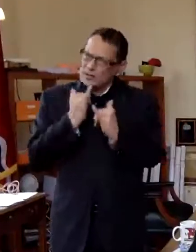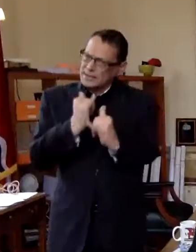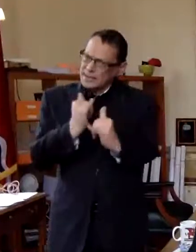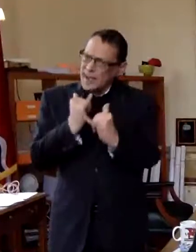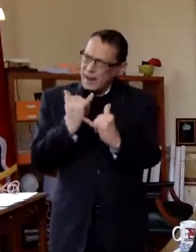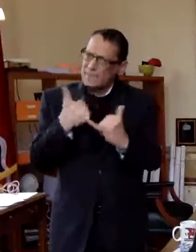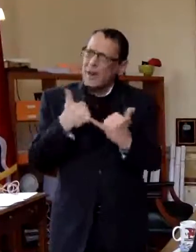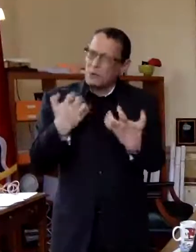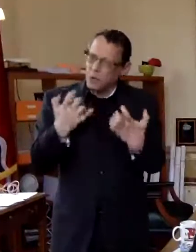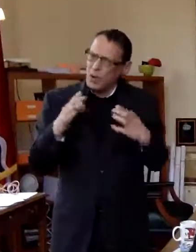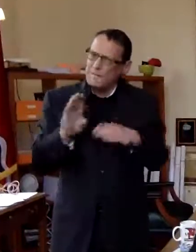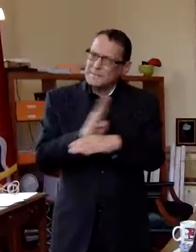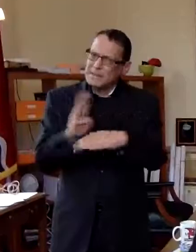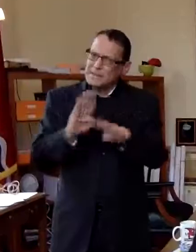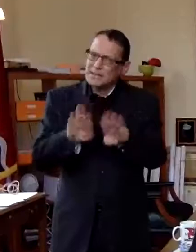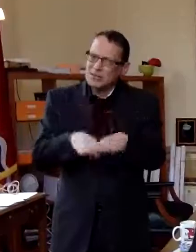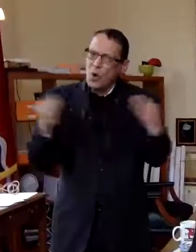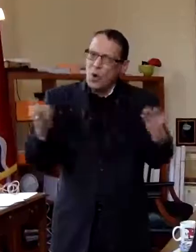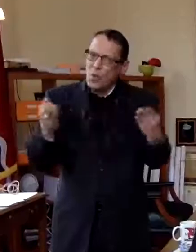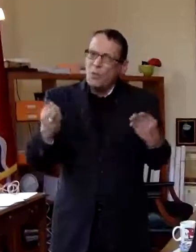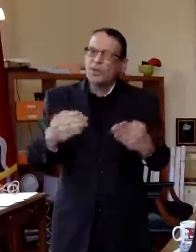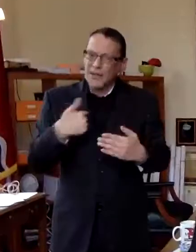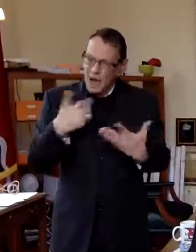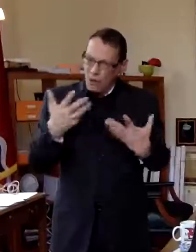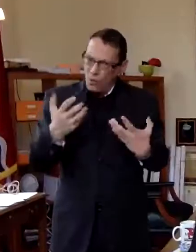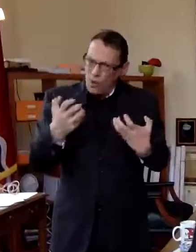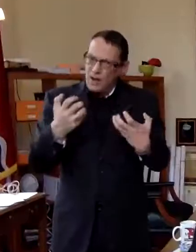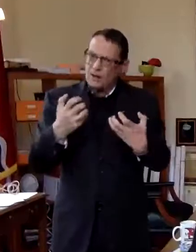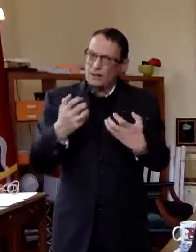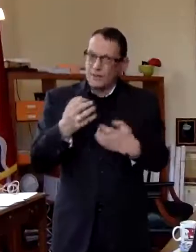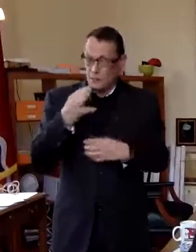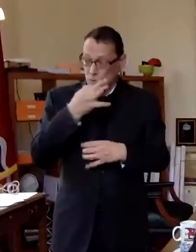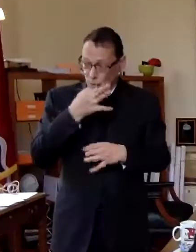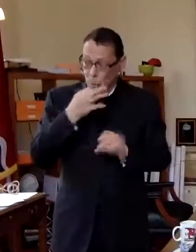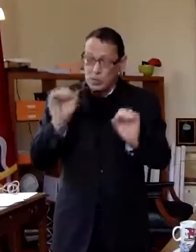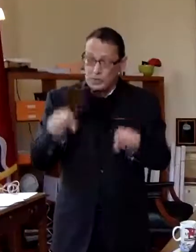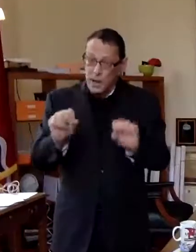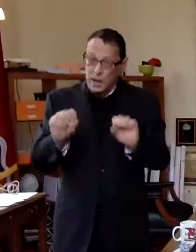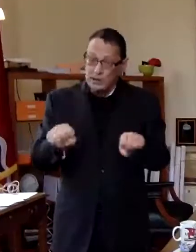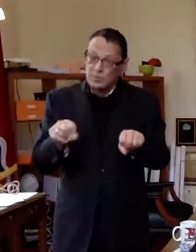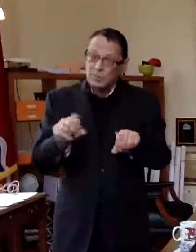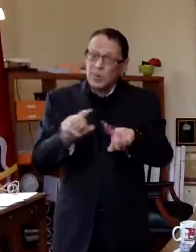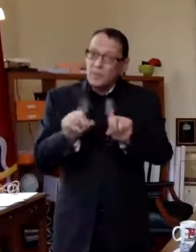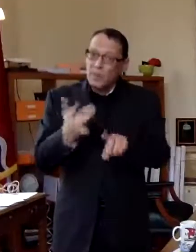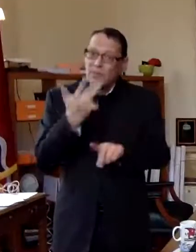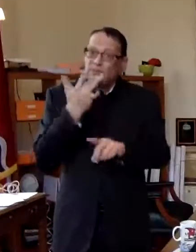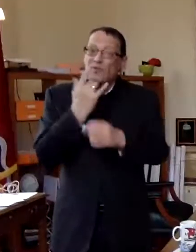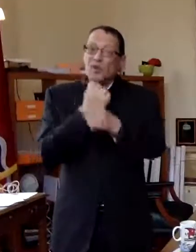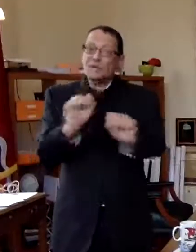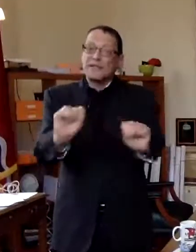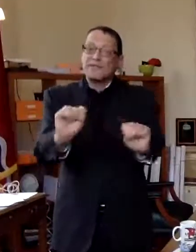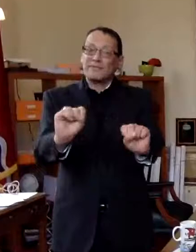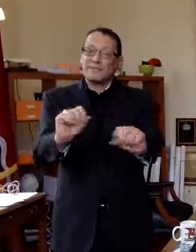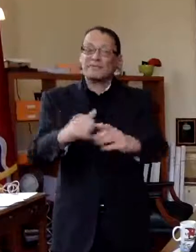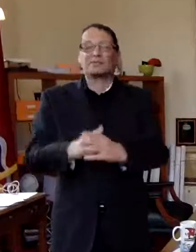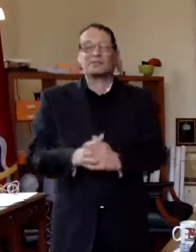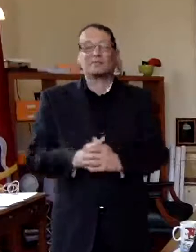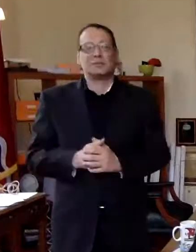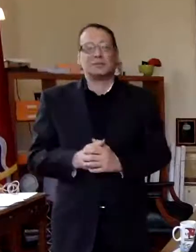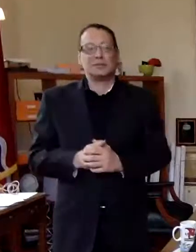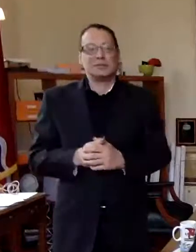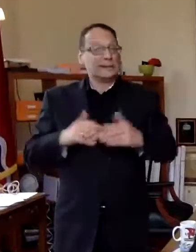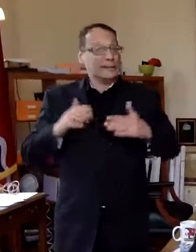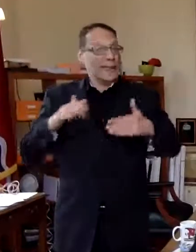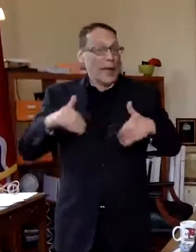absolutely want to uh reopen the economy just as soon as we can safely do so and you know we haven't